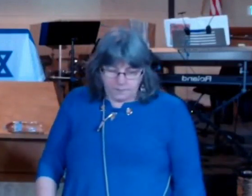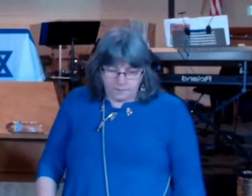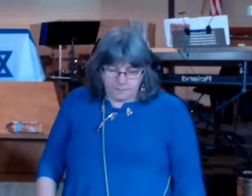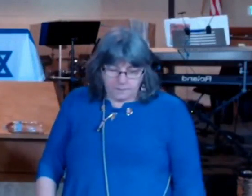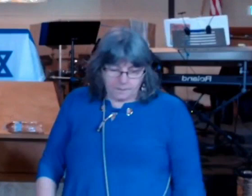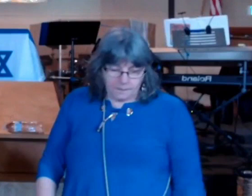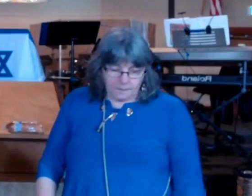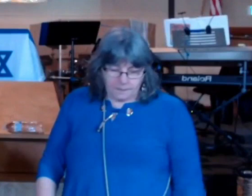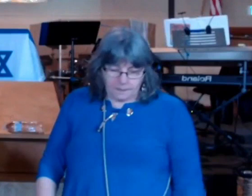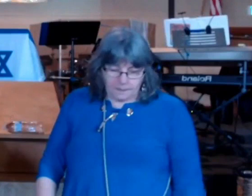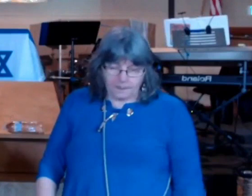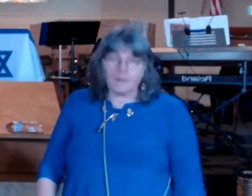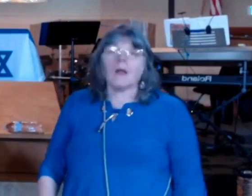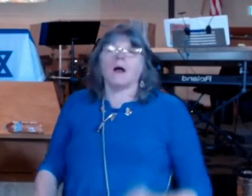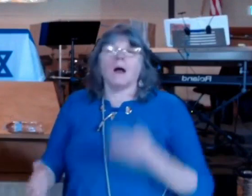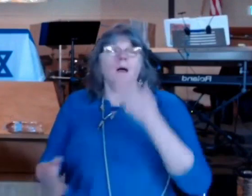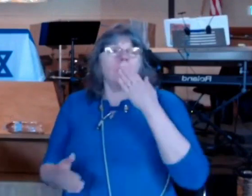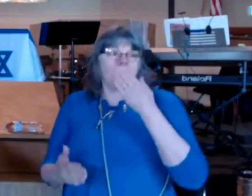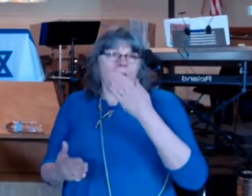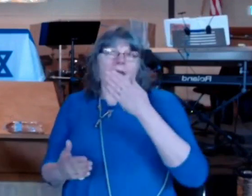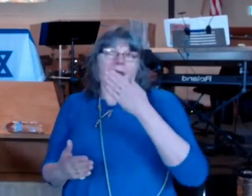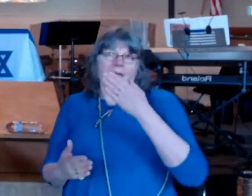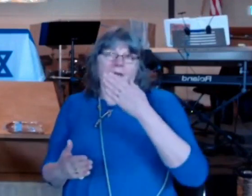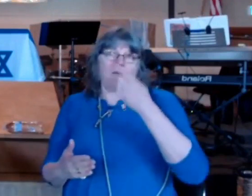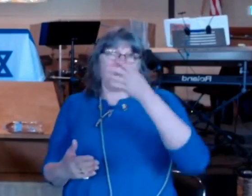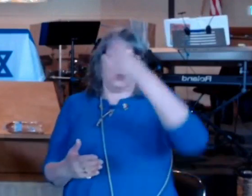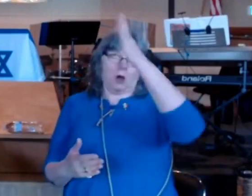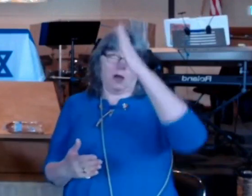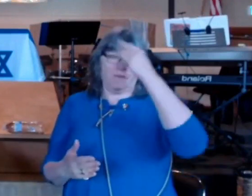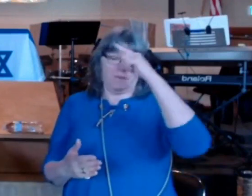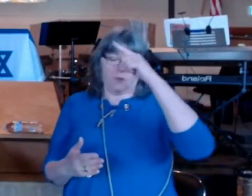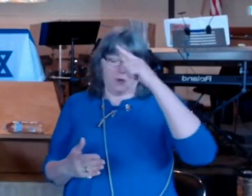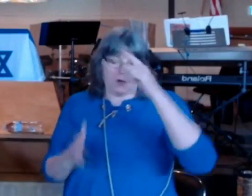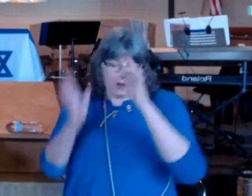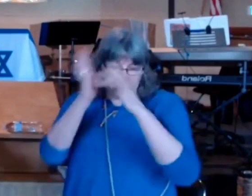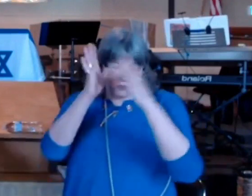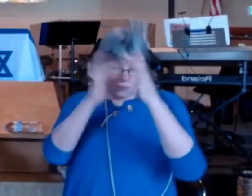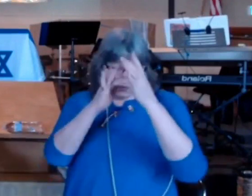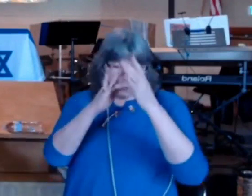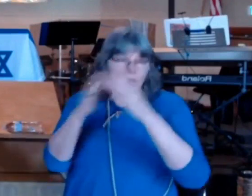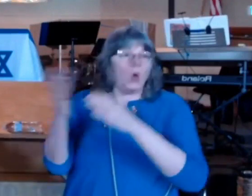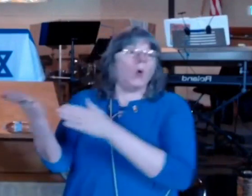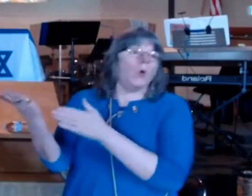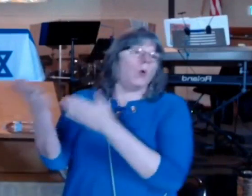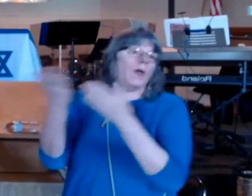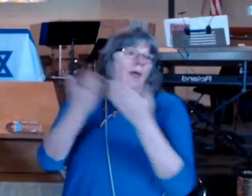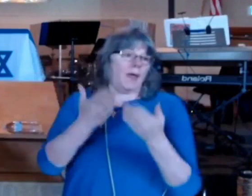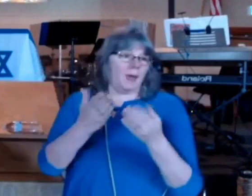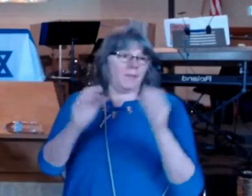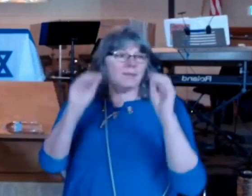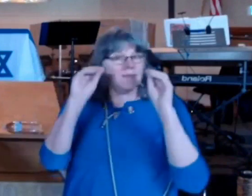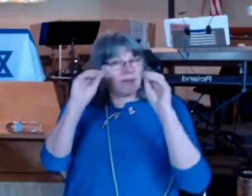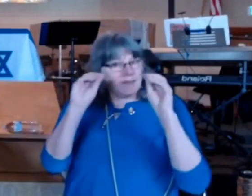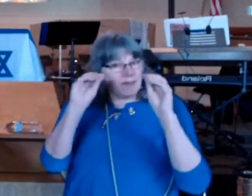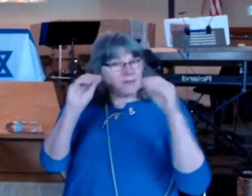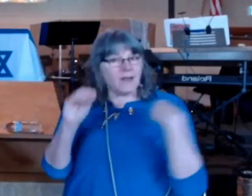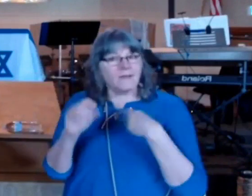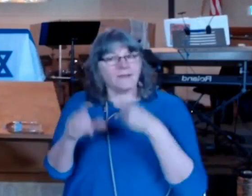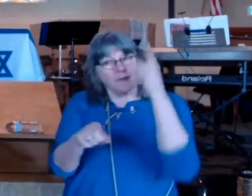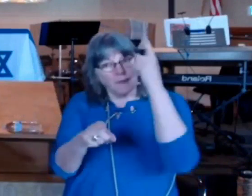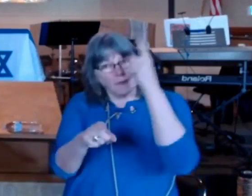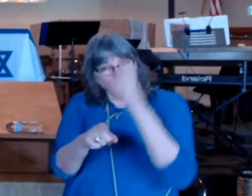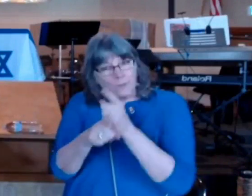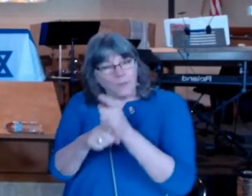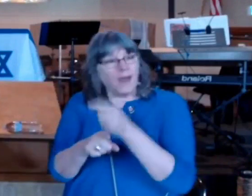but thank God for Yeshua who came to address the wrong attitudes